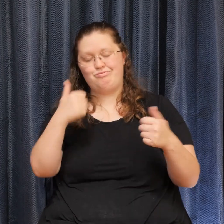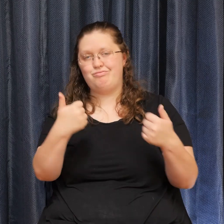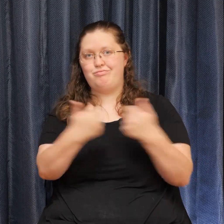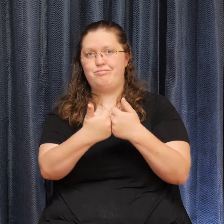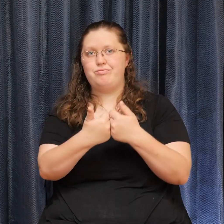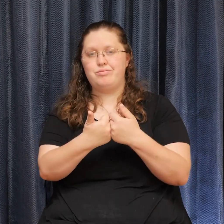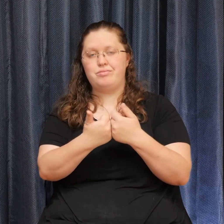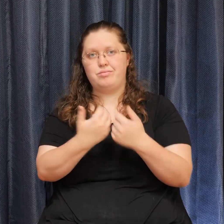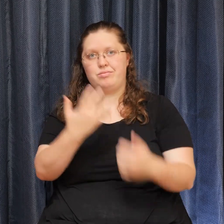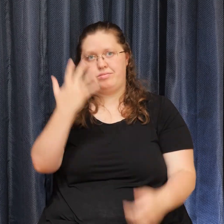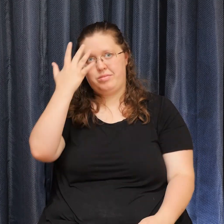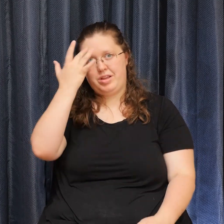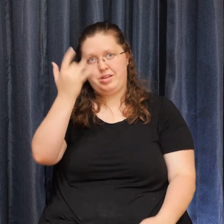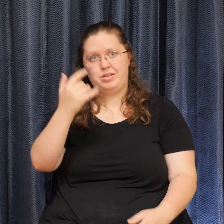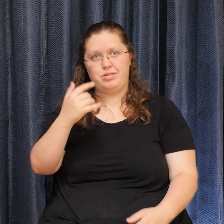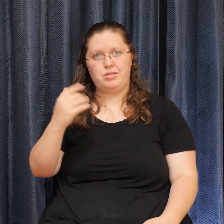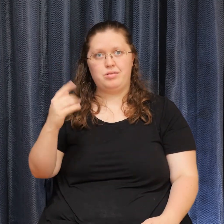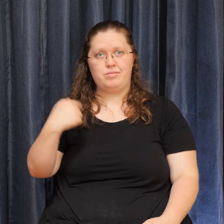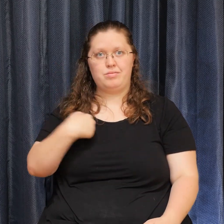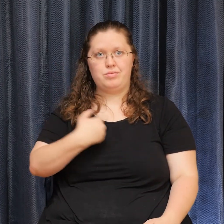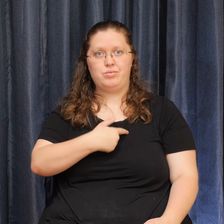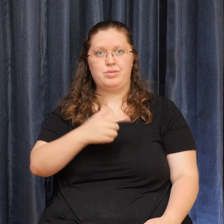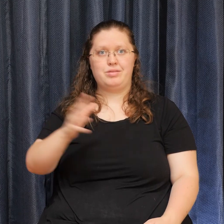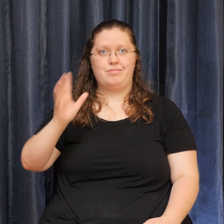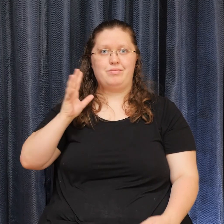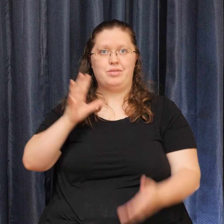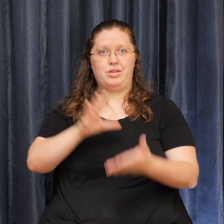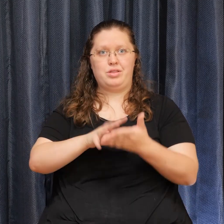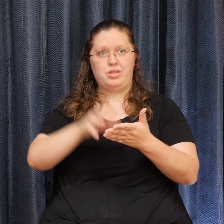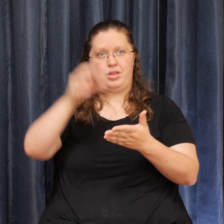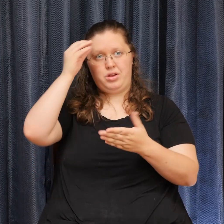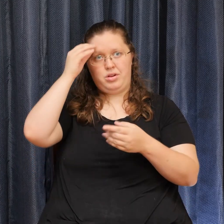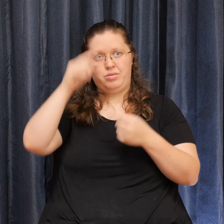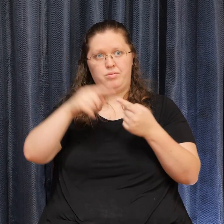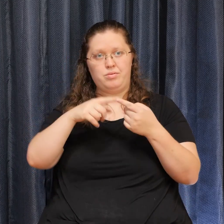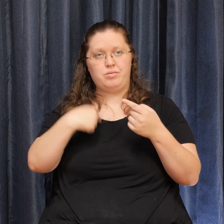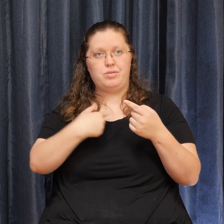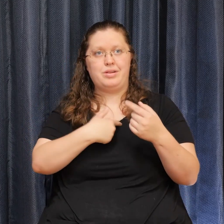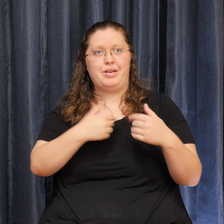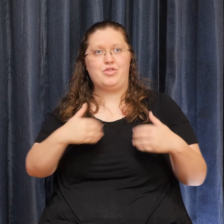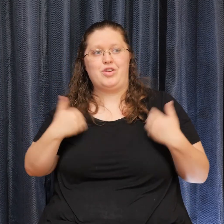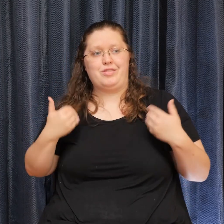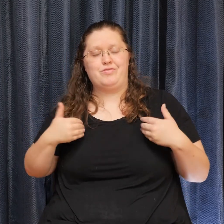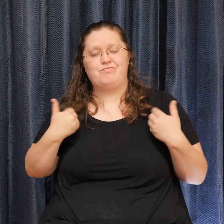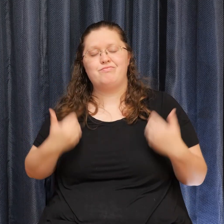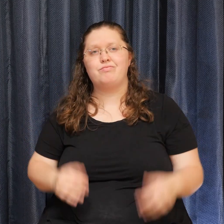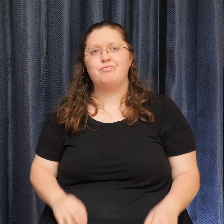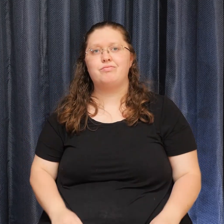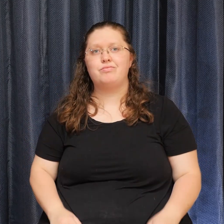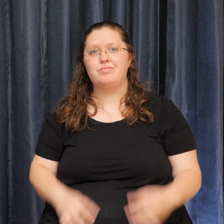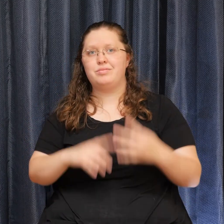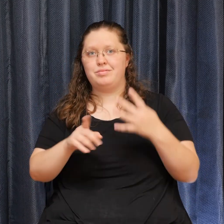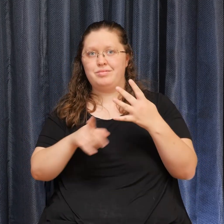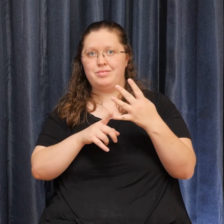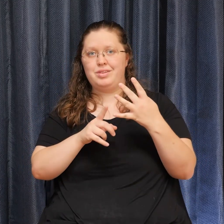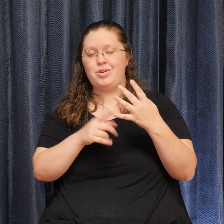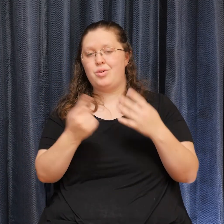when we Were younger Or certain Tapes that we Carry with us The fourth agreement Is always Do your best